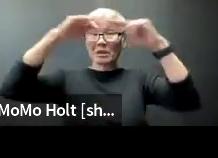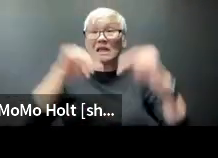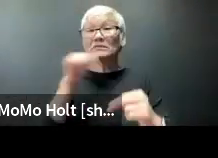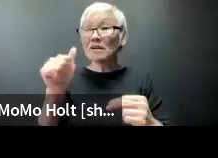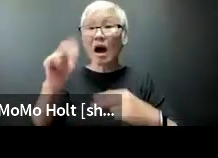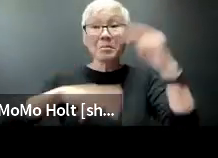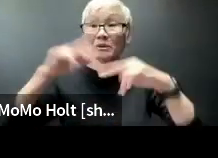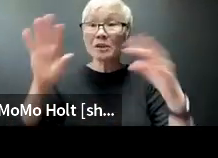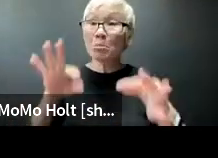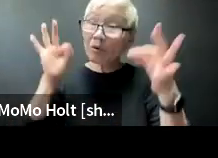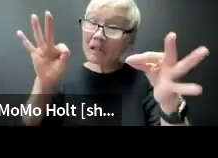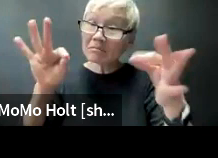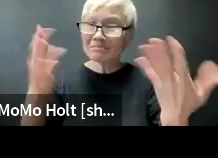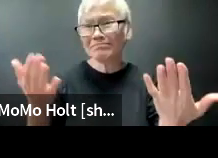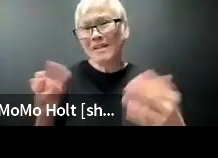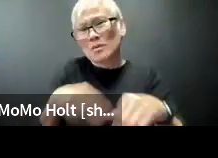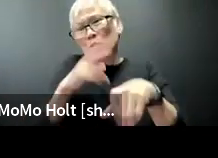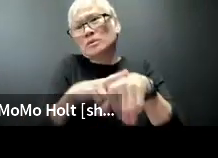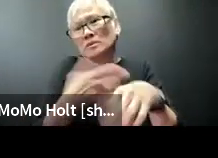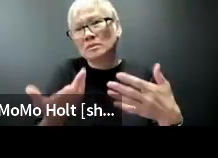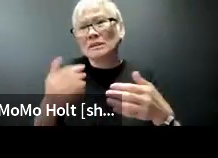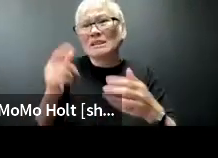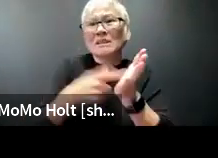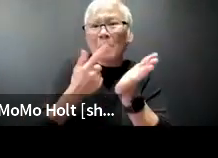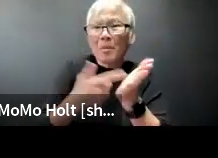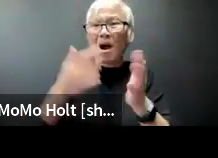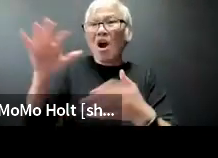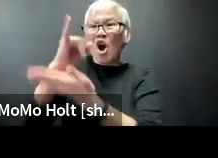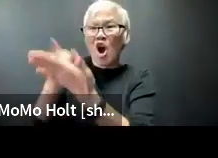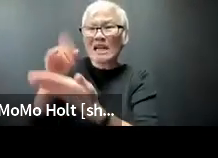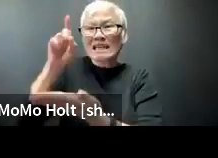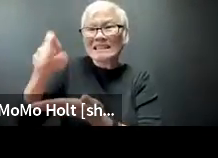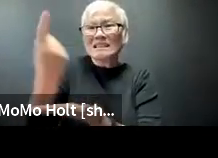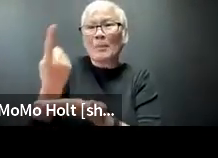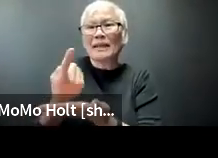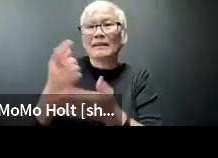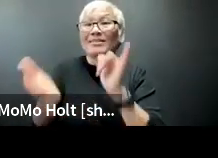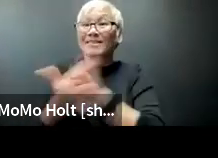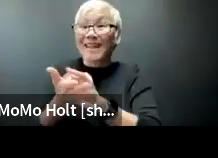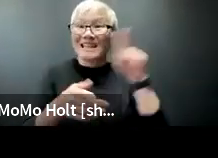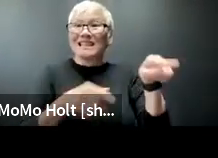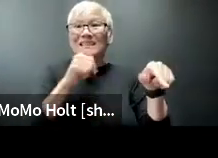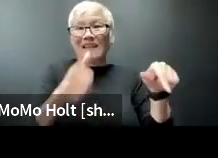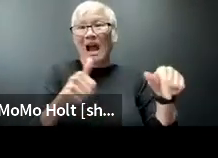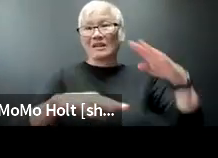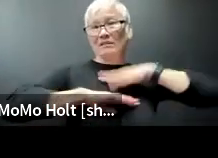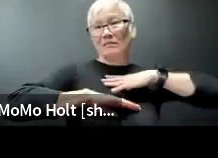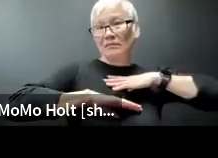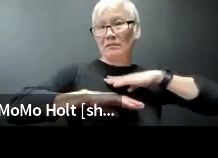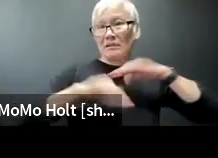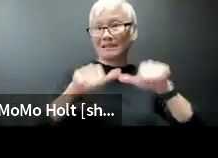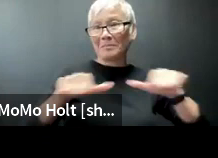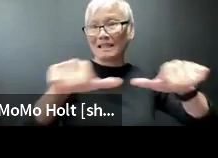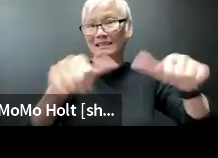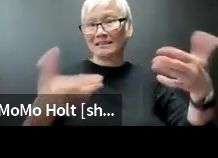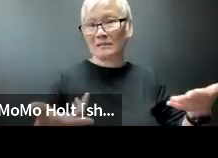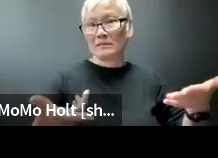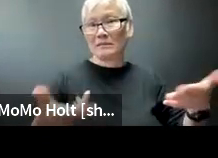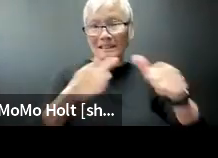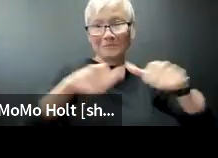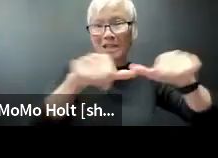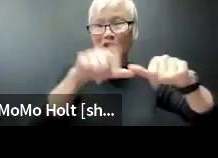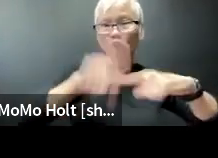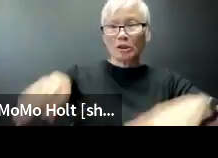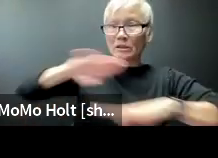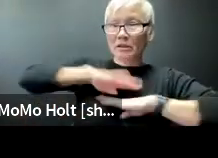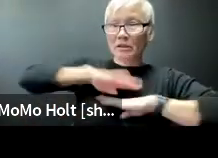we see changes but it wasn't built perfectly originally of course some you know art needed something but it's